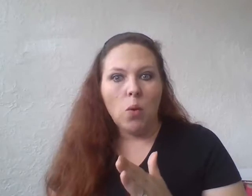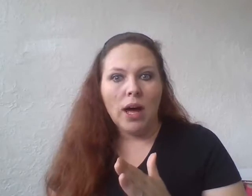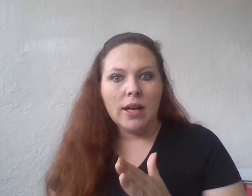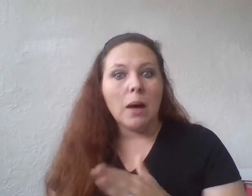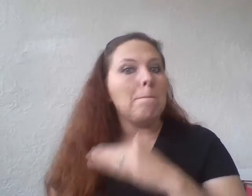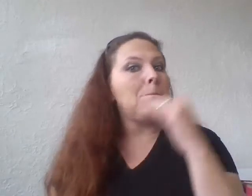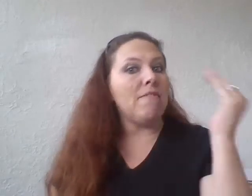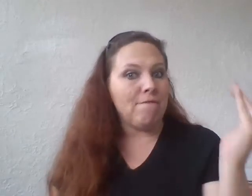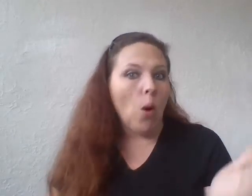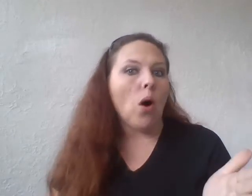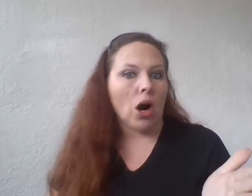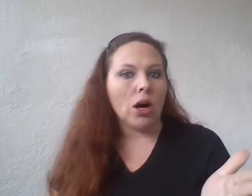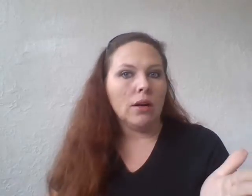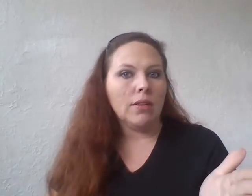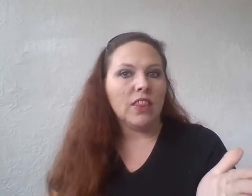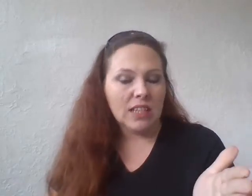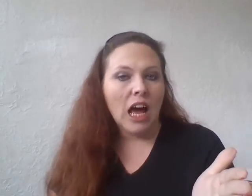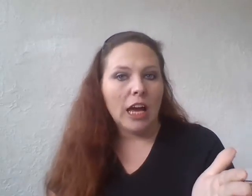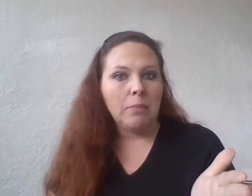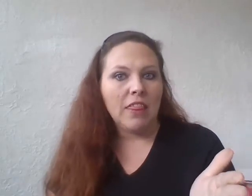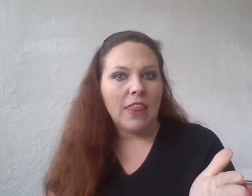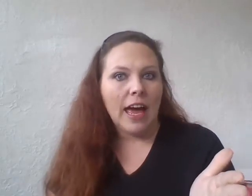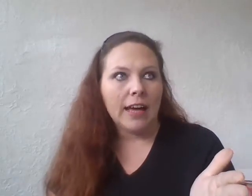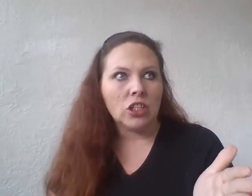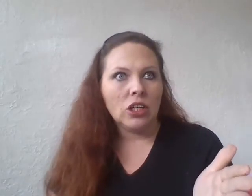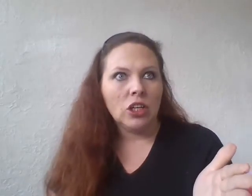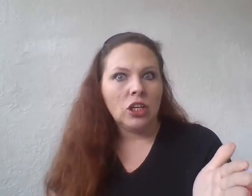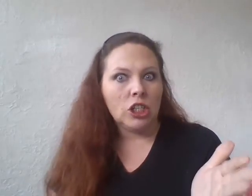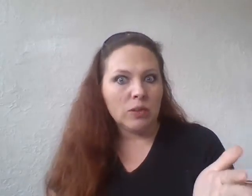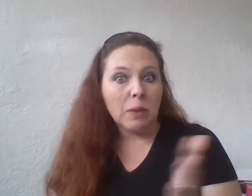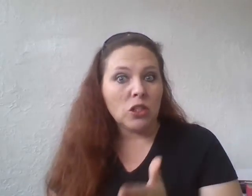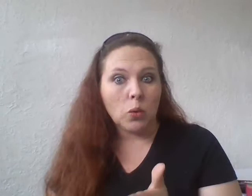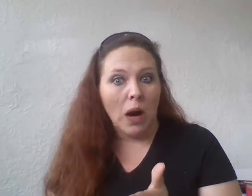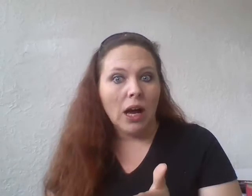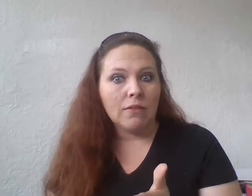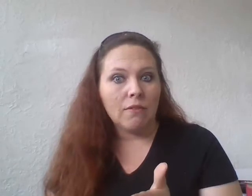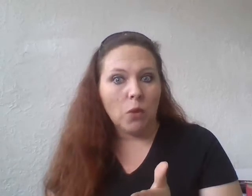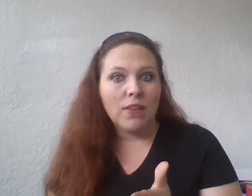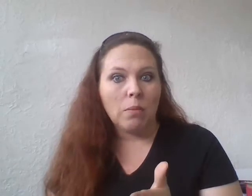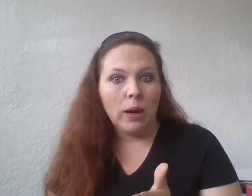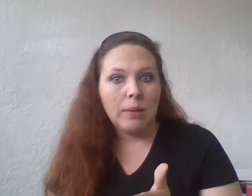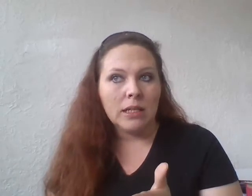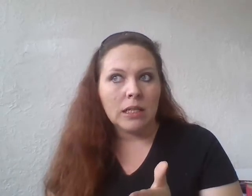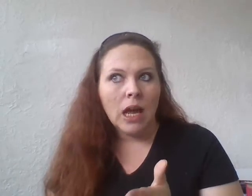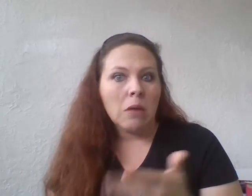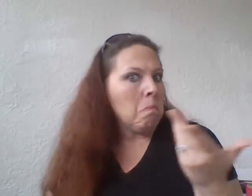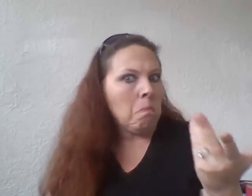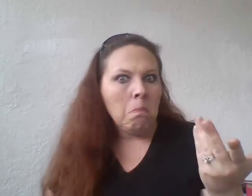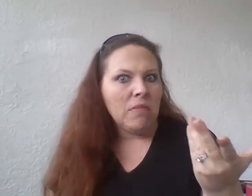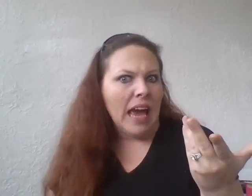was before the time that she was supposed to arrive for their appointment, yeah,